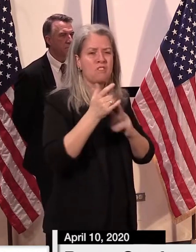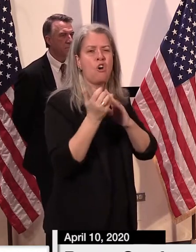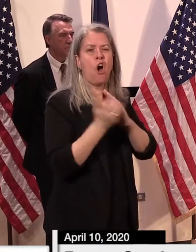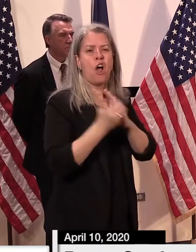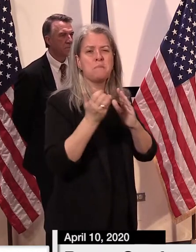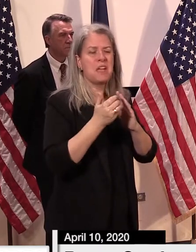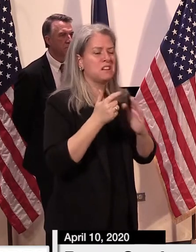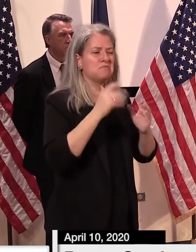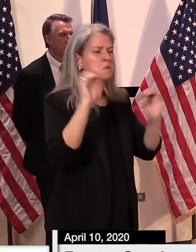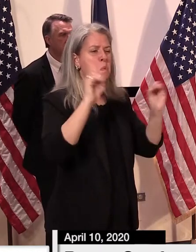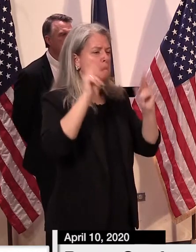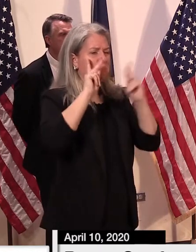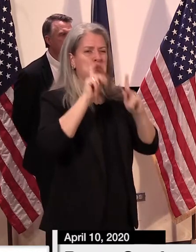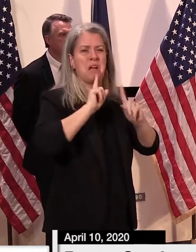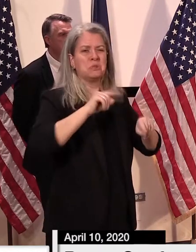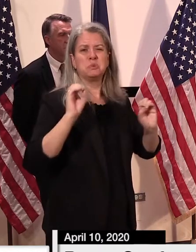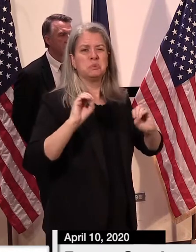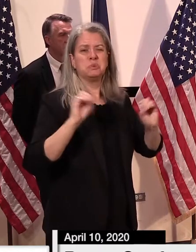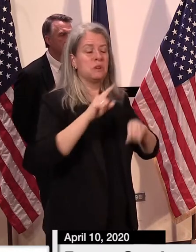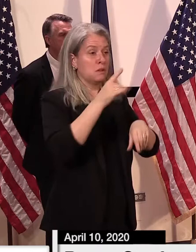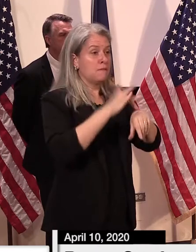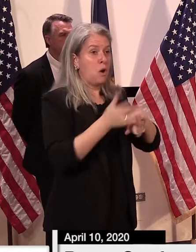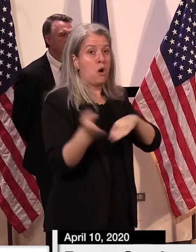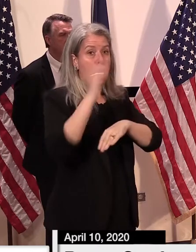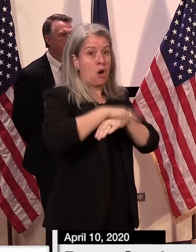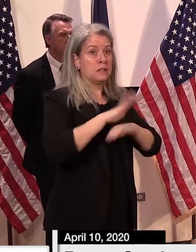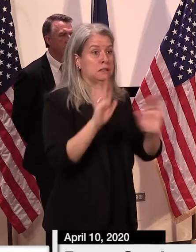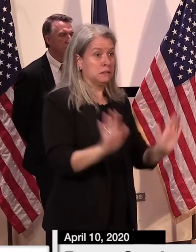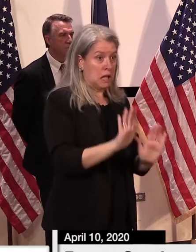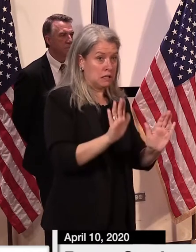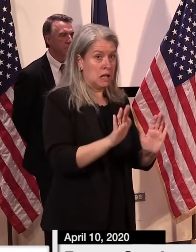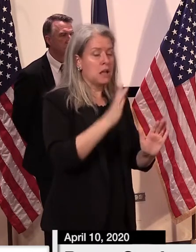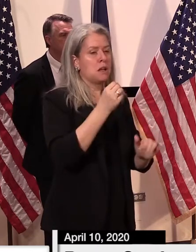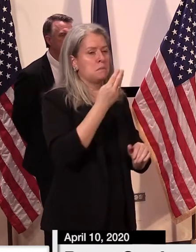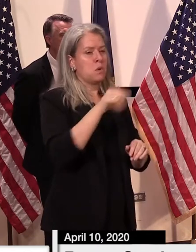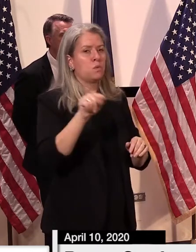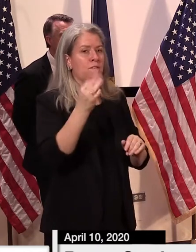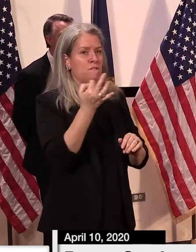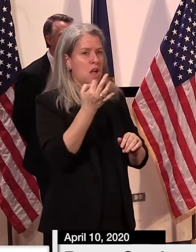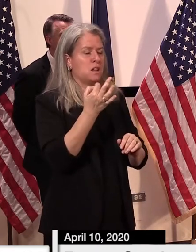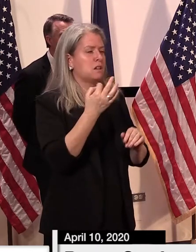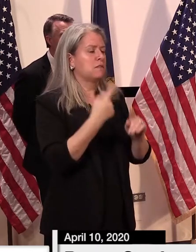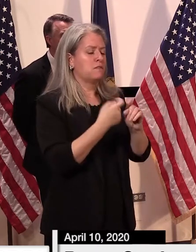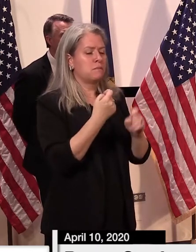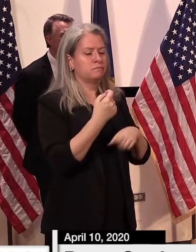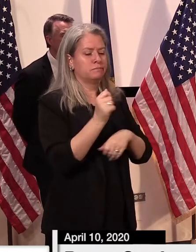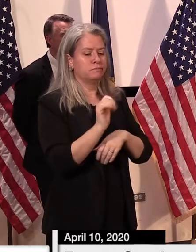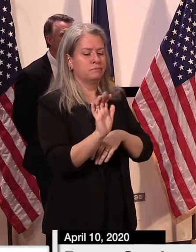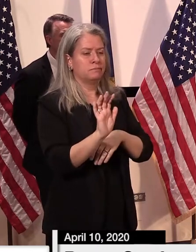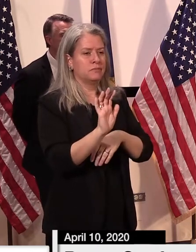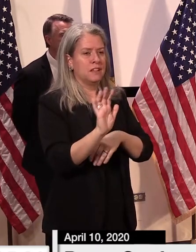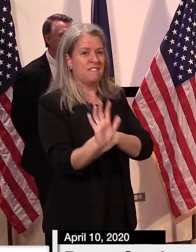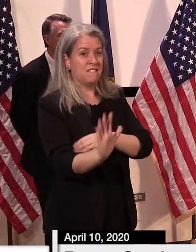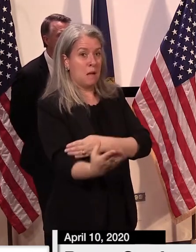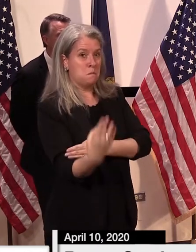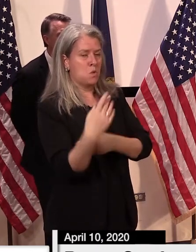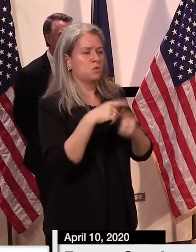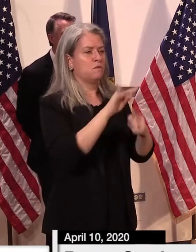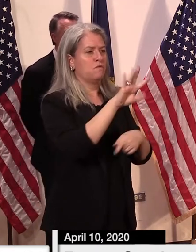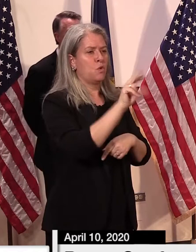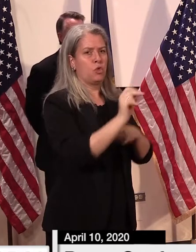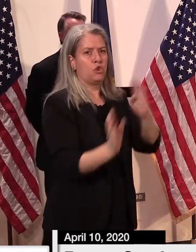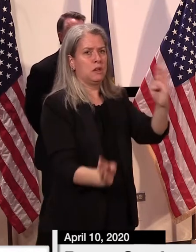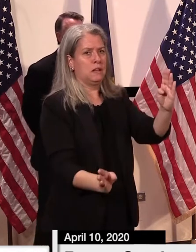open all day on Sunday and Monday through Friday from 5 a.m. to 4.30 p